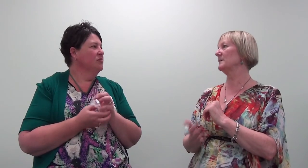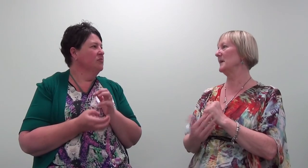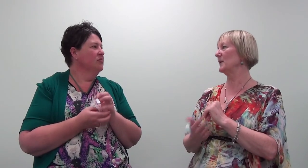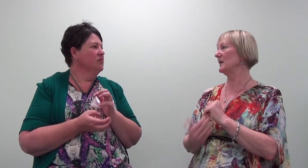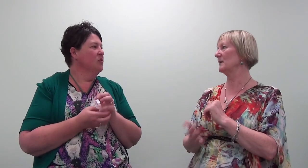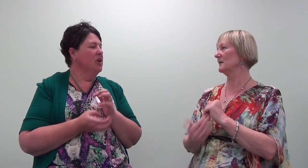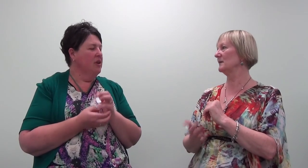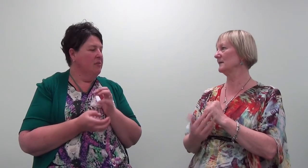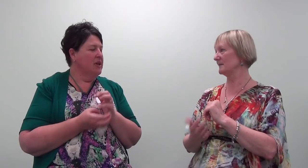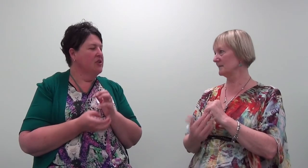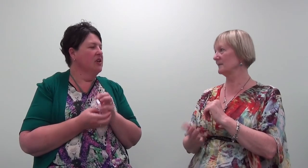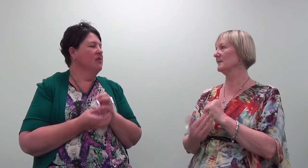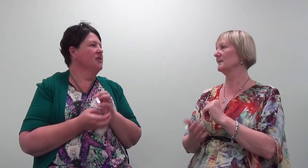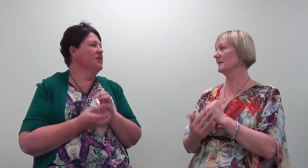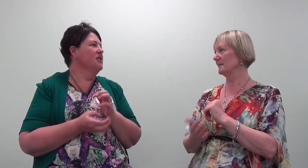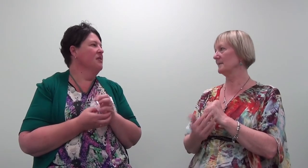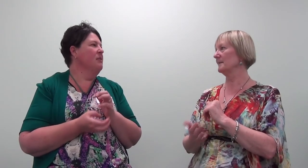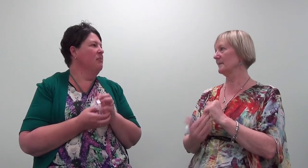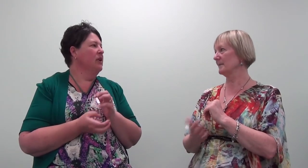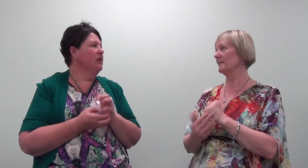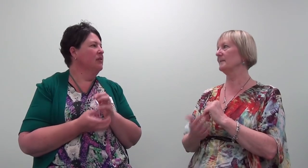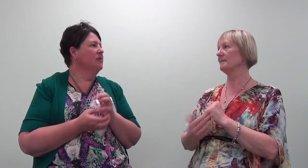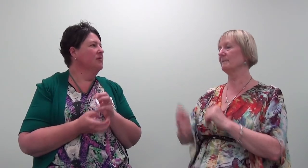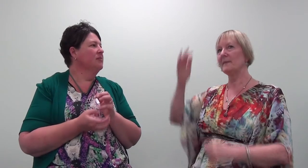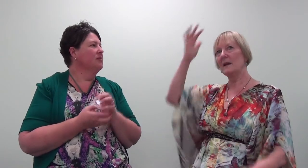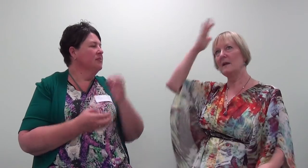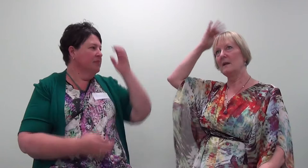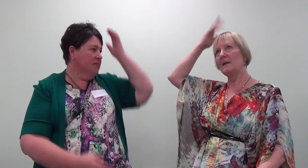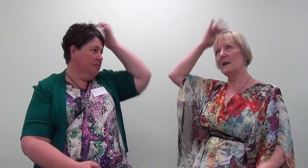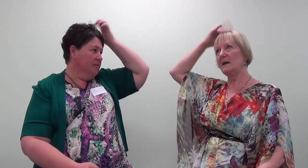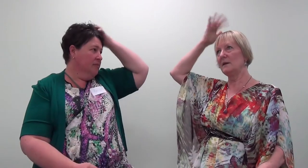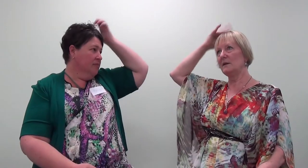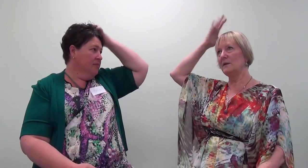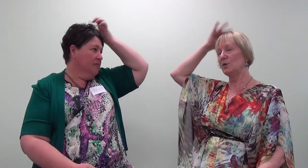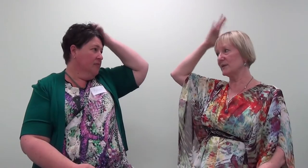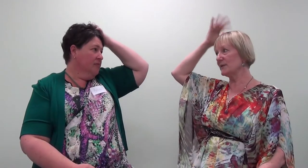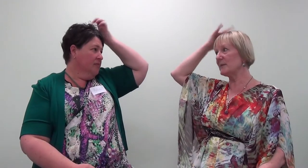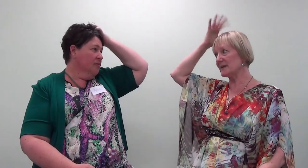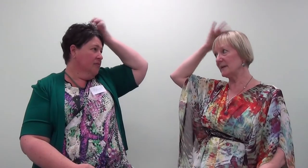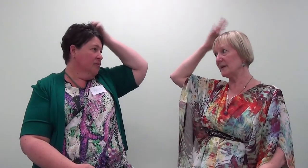memory. That nausea in my stomach.